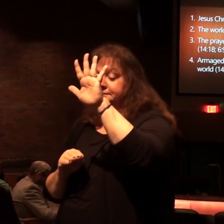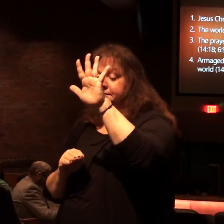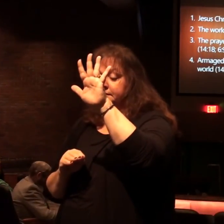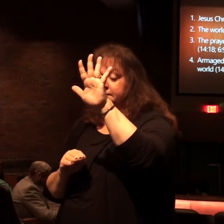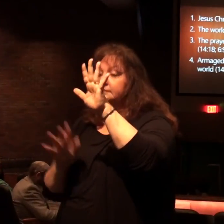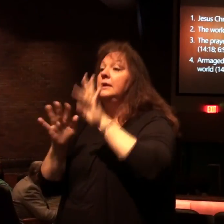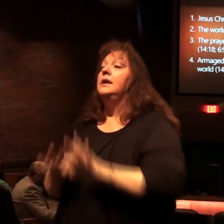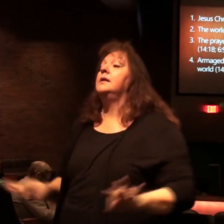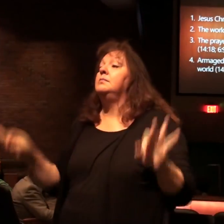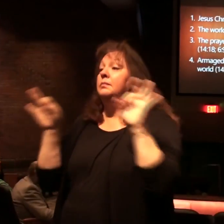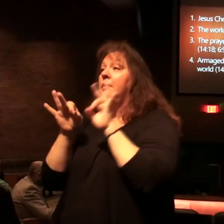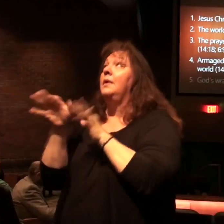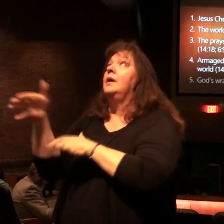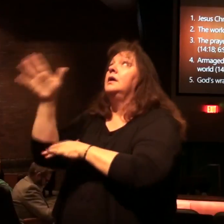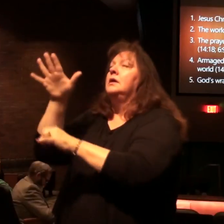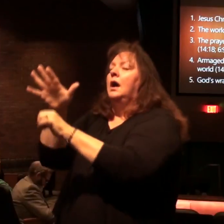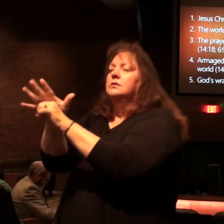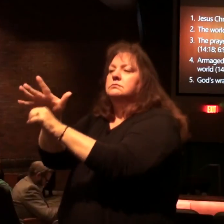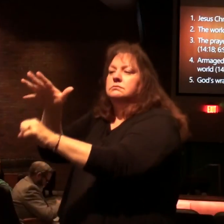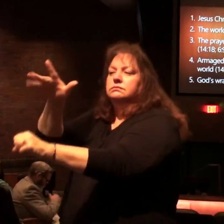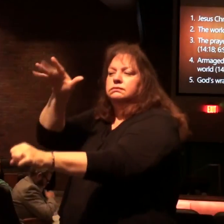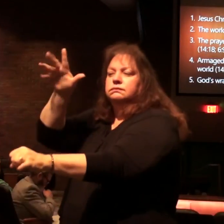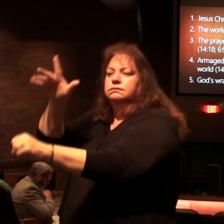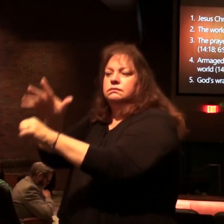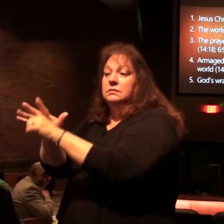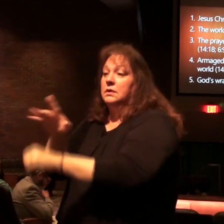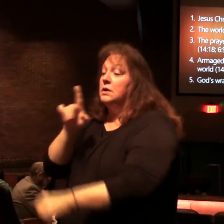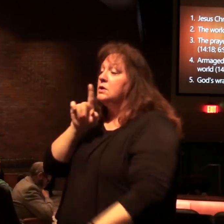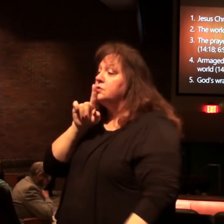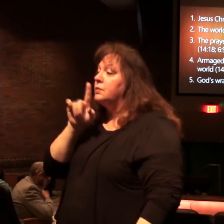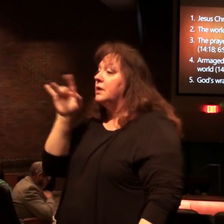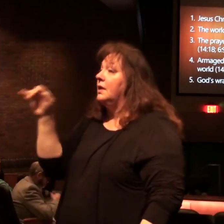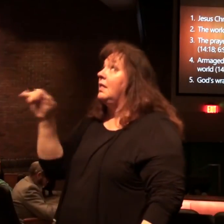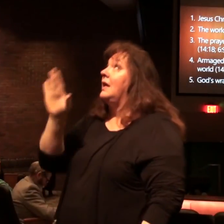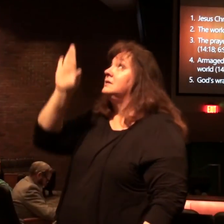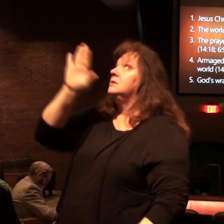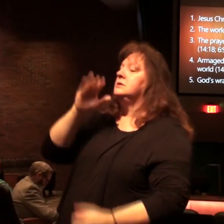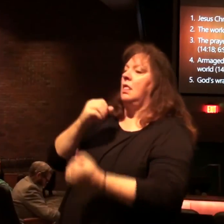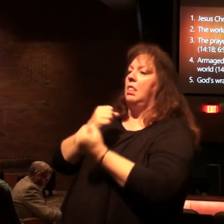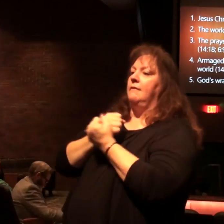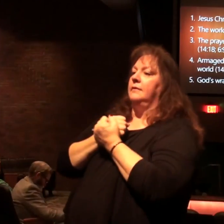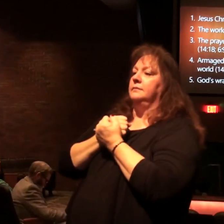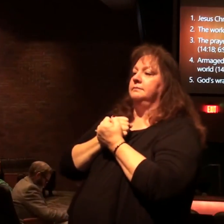The important. God's wrath is as real as God's love.